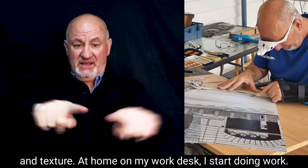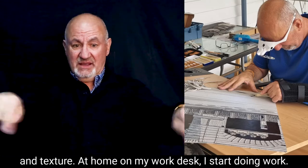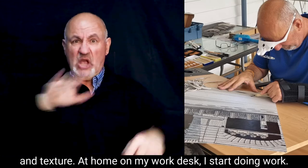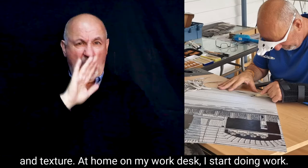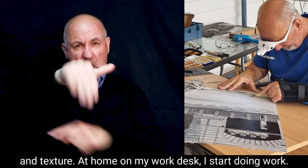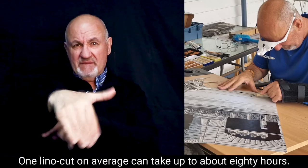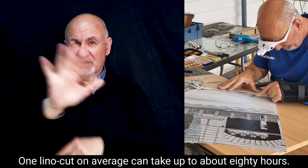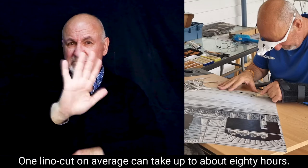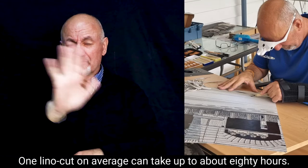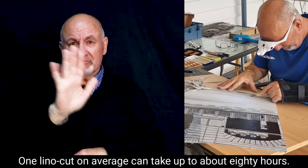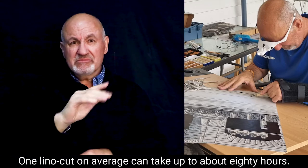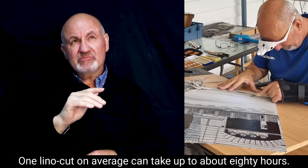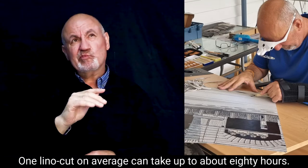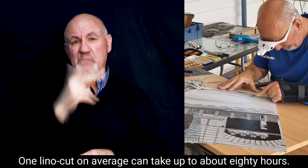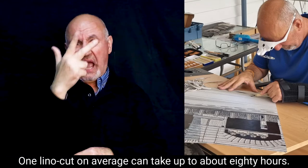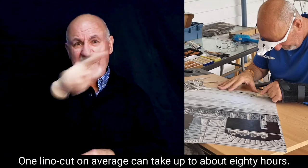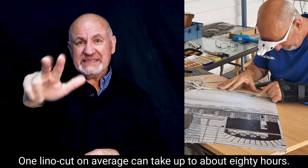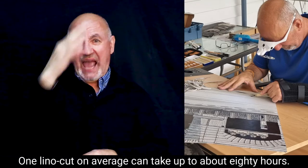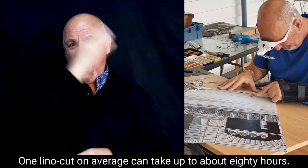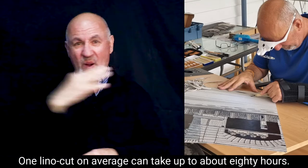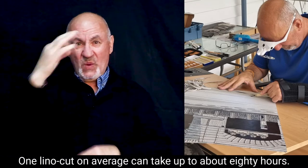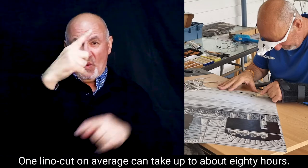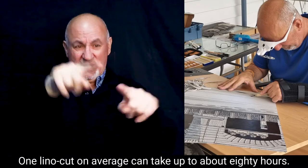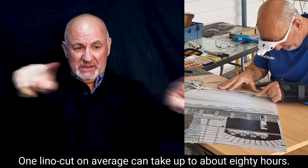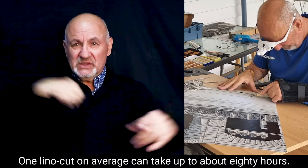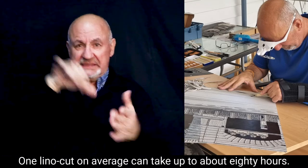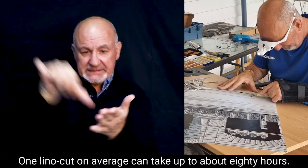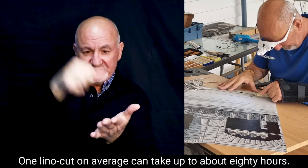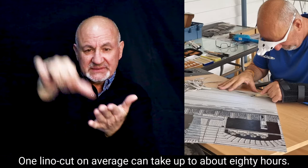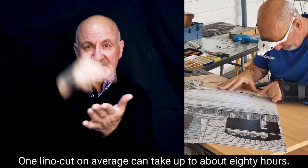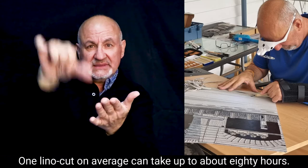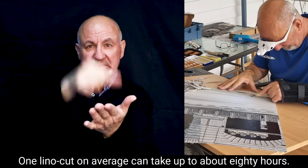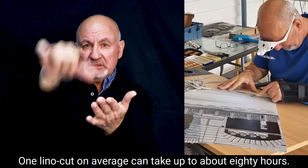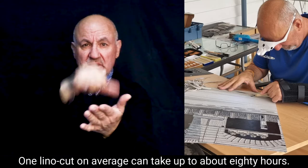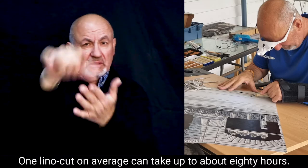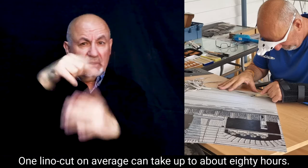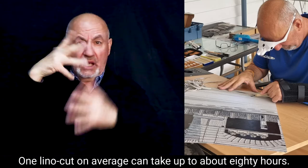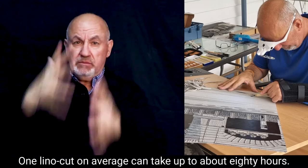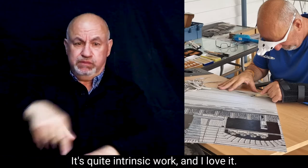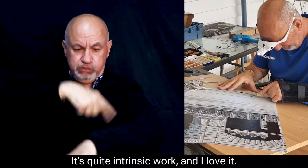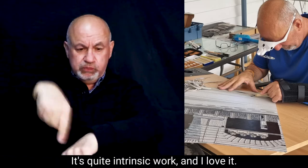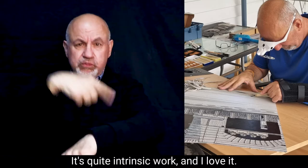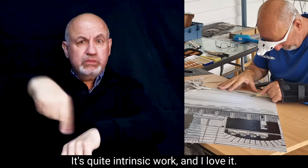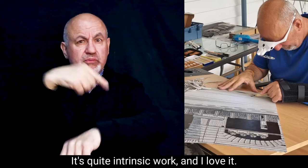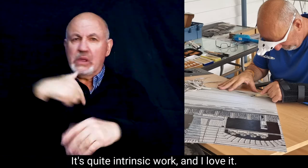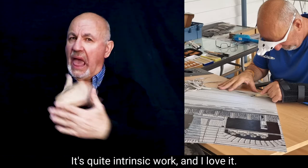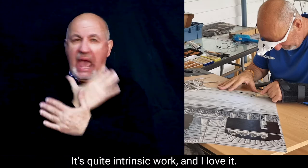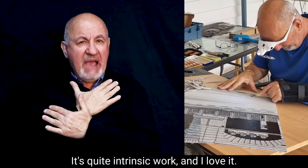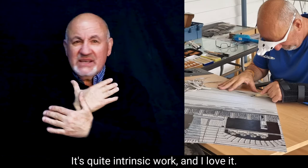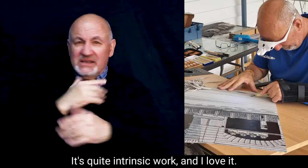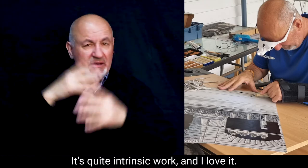doing work. One lino cut on average can take up to about 80 hours. It's quite